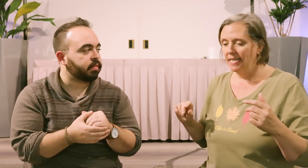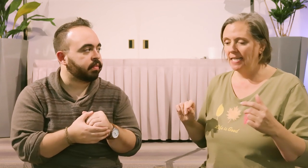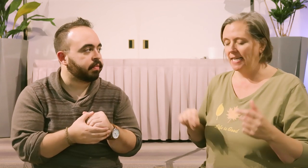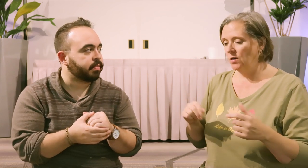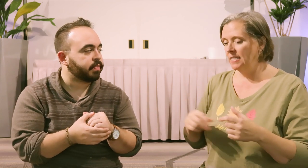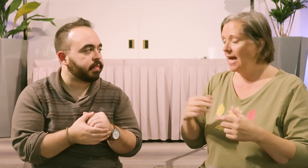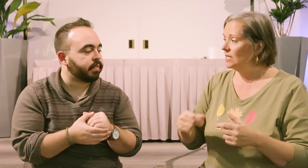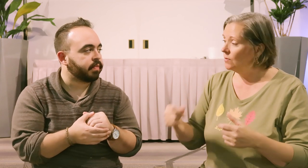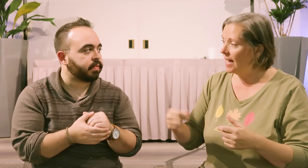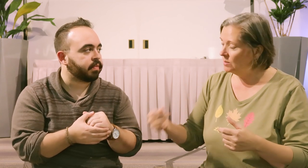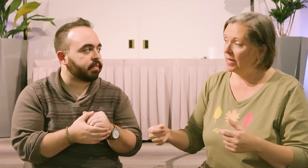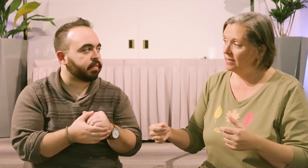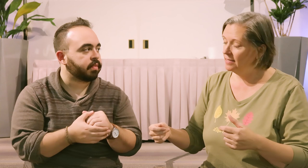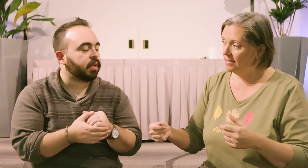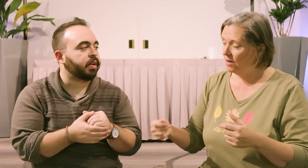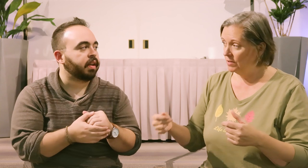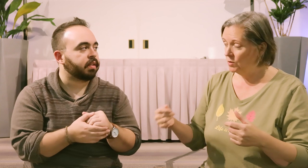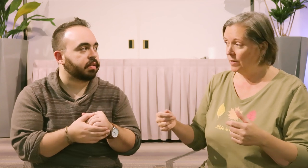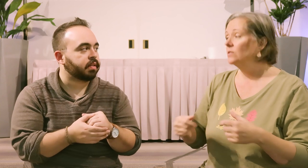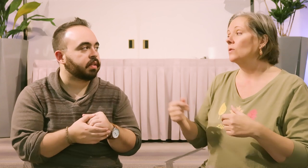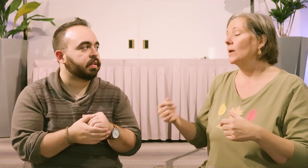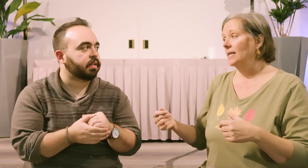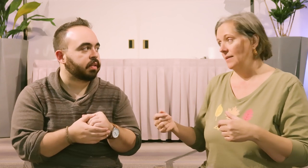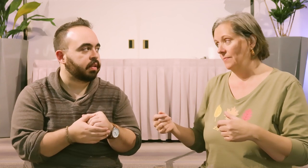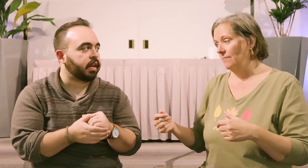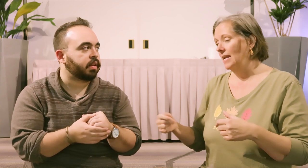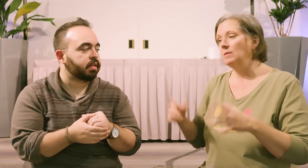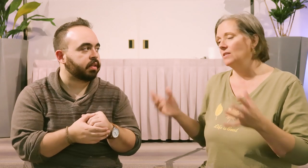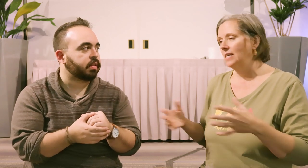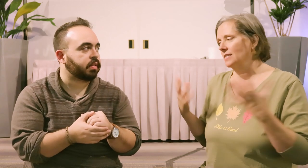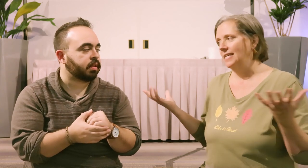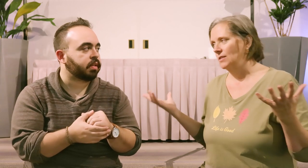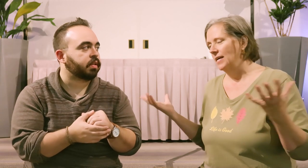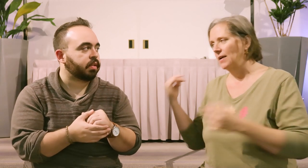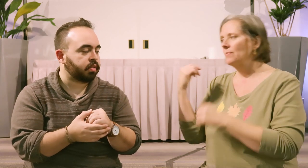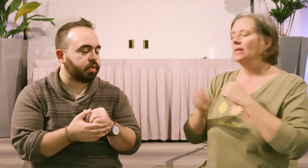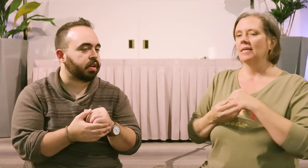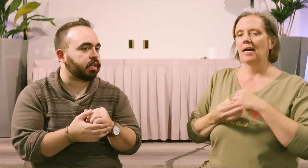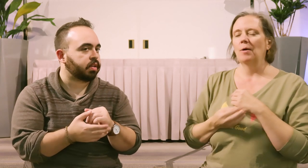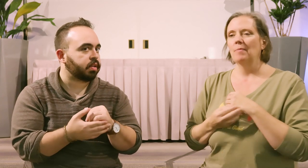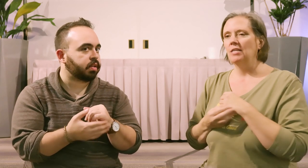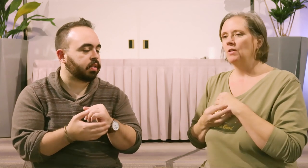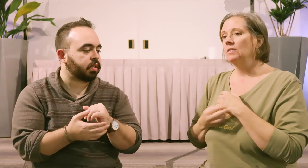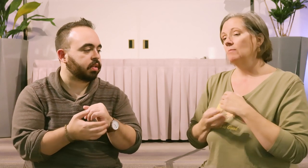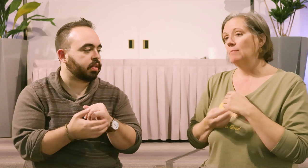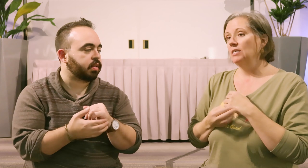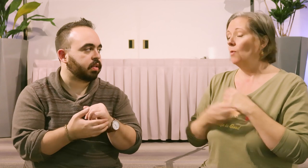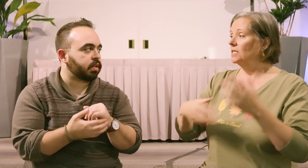is I start to add in new aspects of the story too quickly. Yeah. And I'm going to do this because that's who I am. Sure. And you'll notice sometimes that you want to